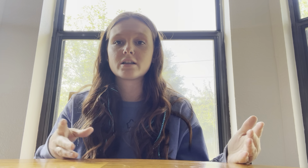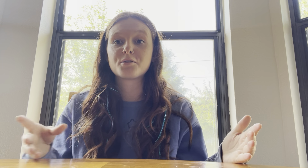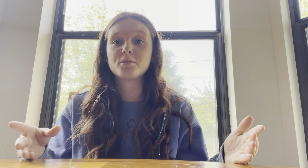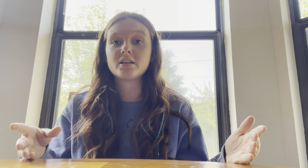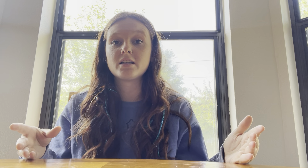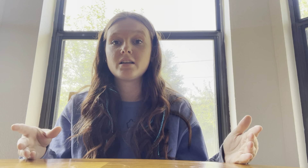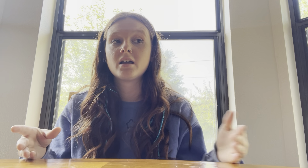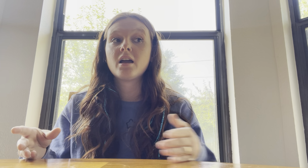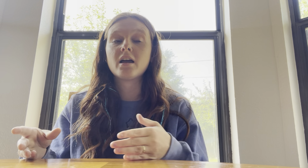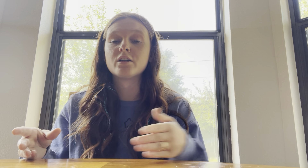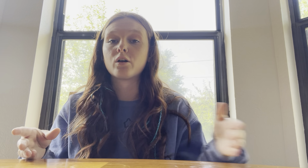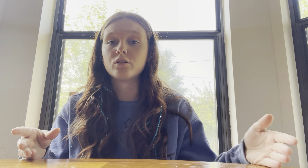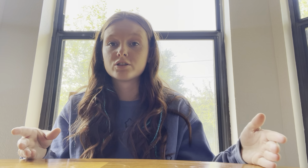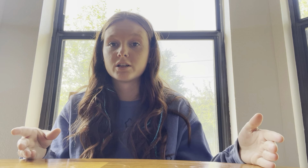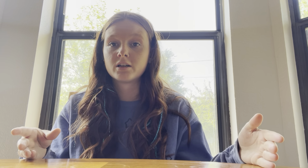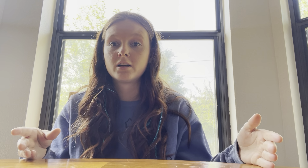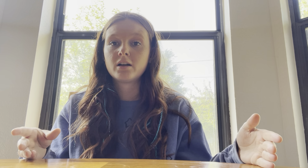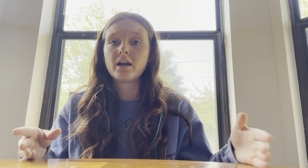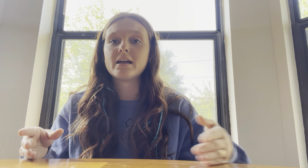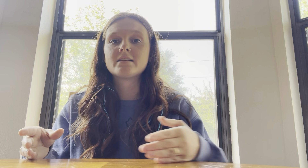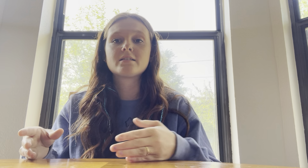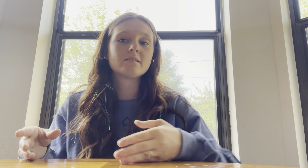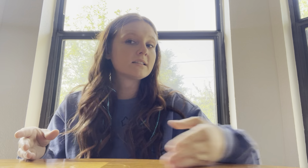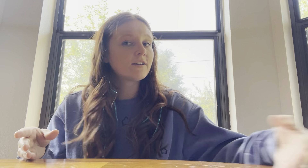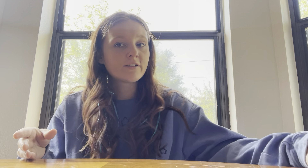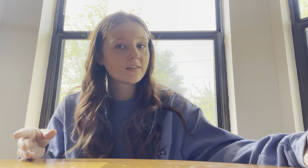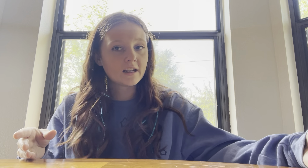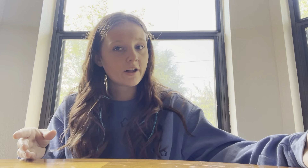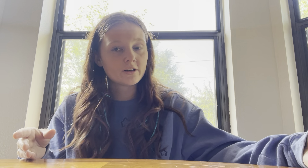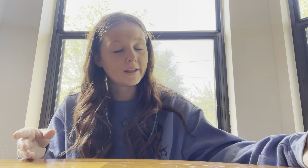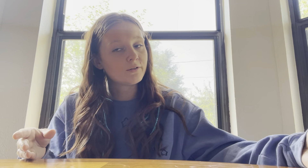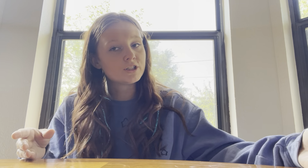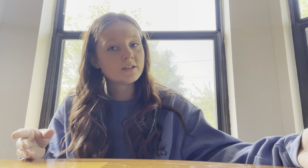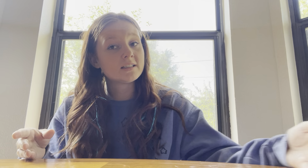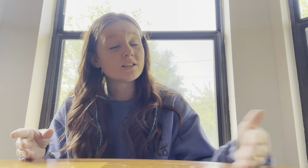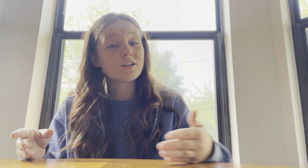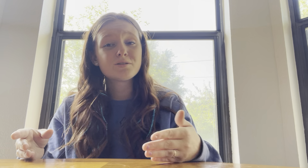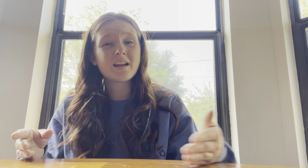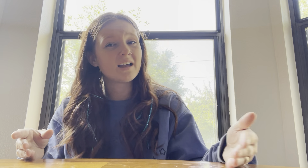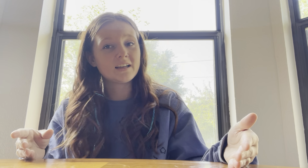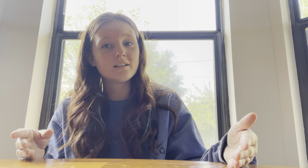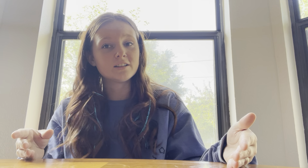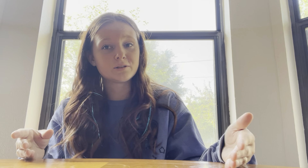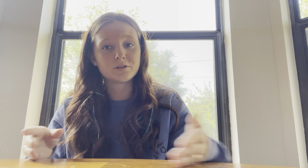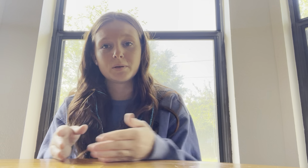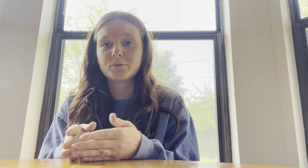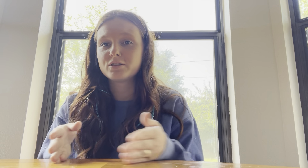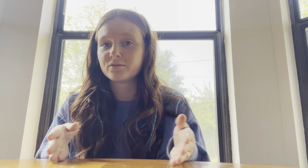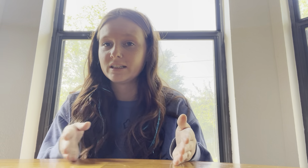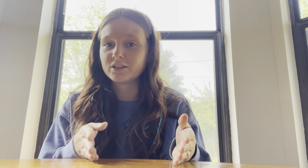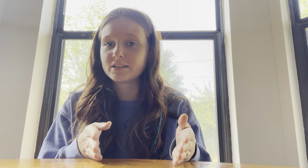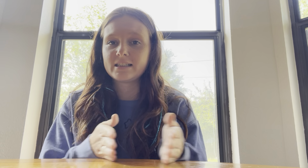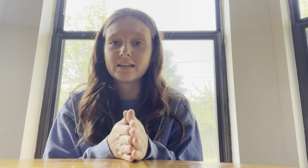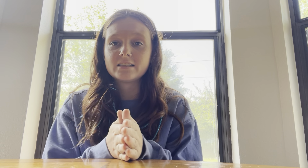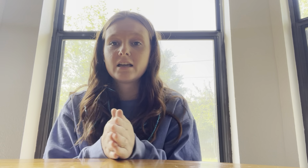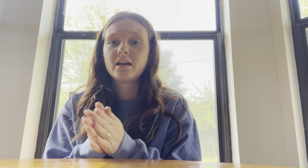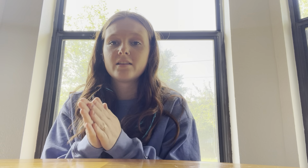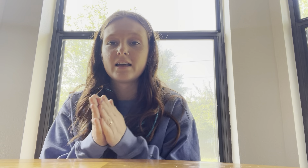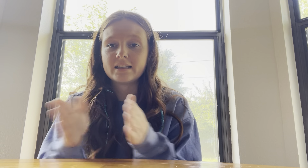a community and a culture. It's different than other languages. It's also not English, which people don't really understand that it